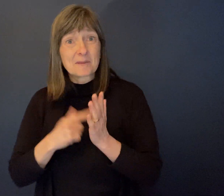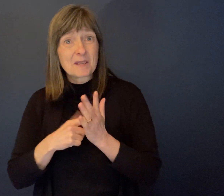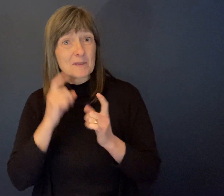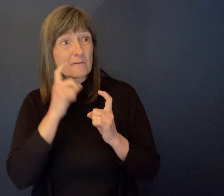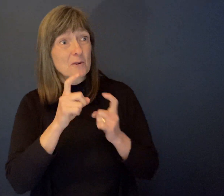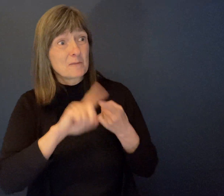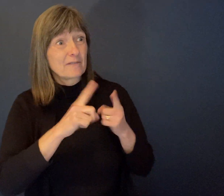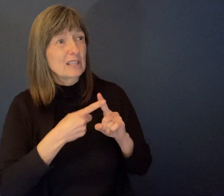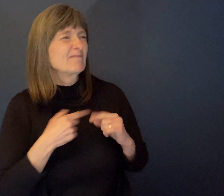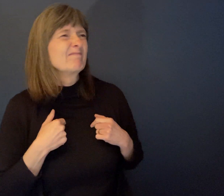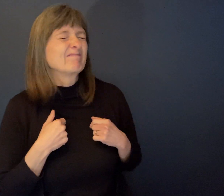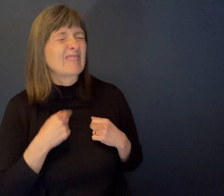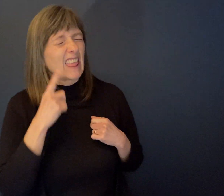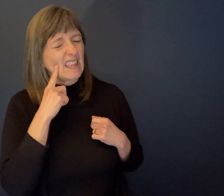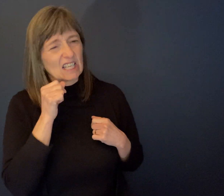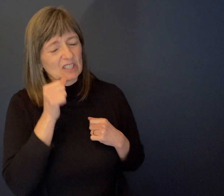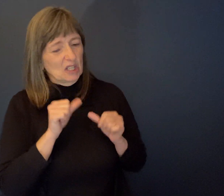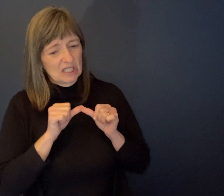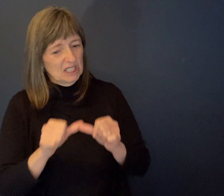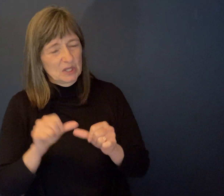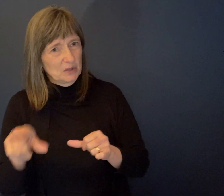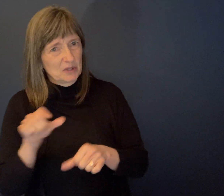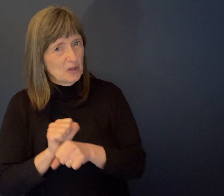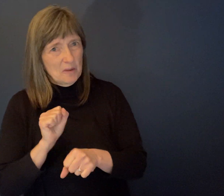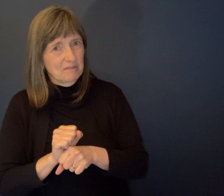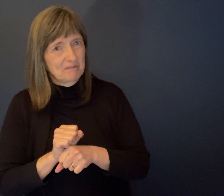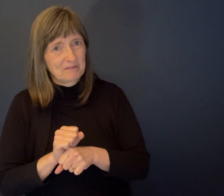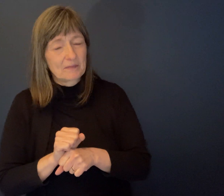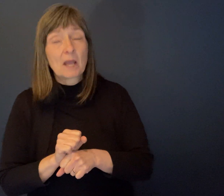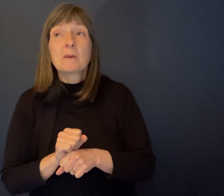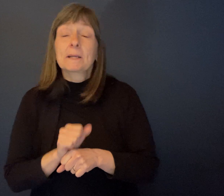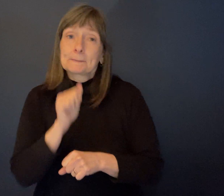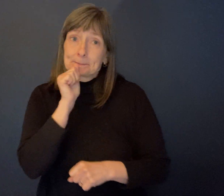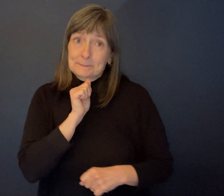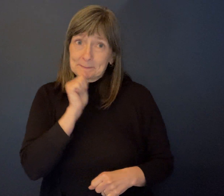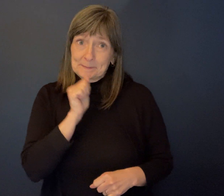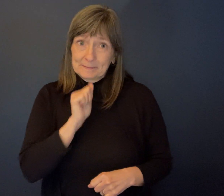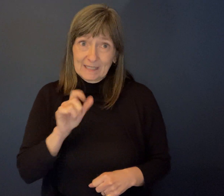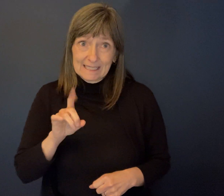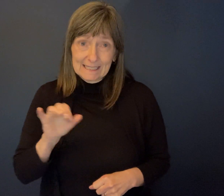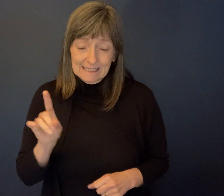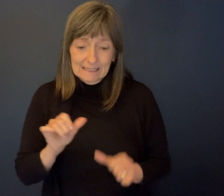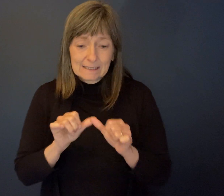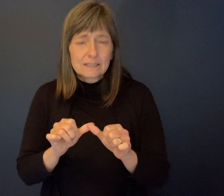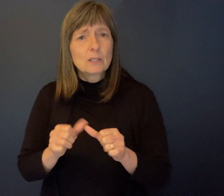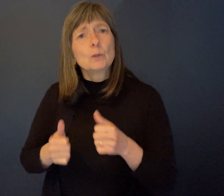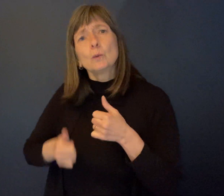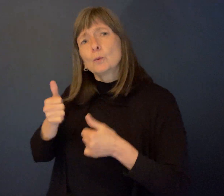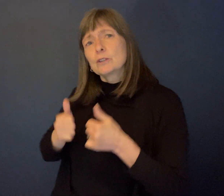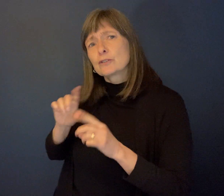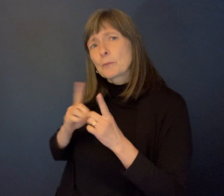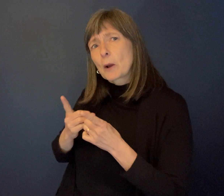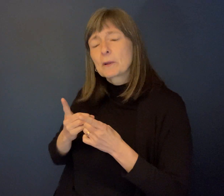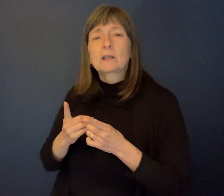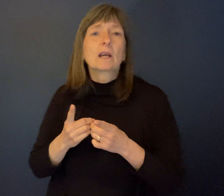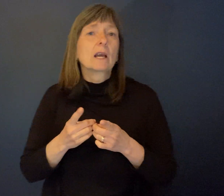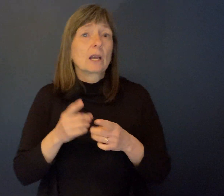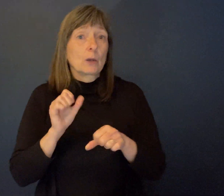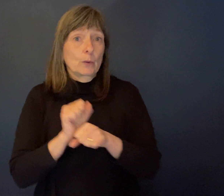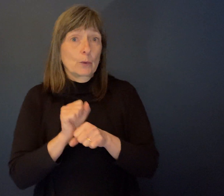and say, no, I don't think I'm going to last here. I really don't think, but I did. Of course I did. So which department was that? I was working in a department then that